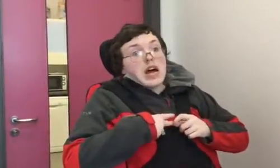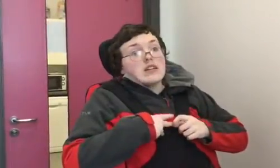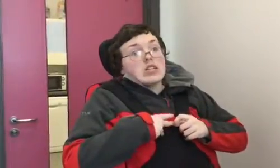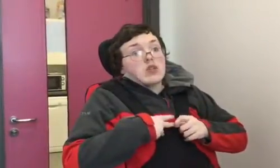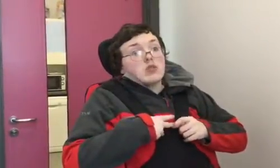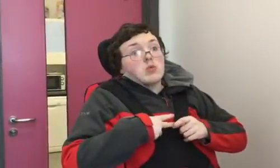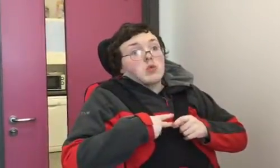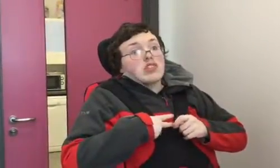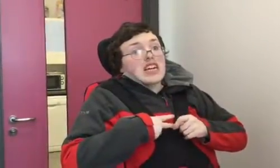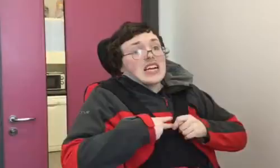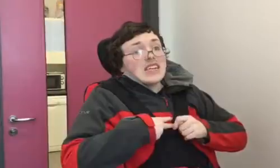had to go to OTs,